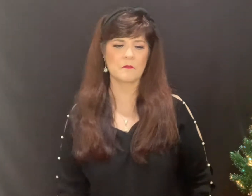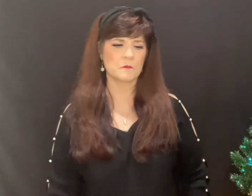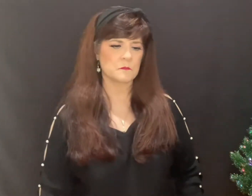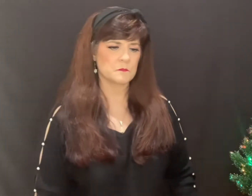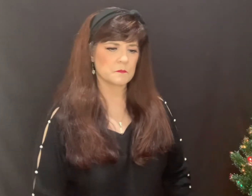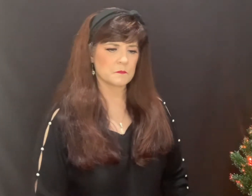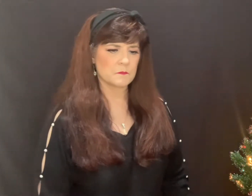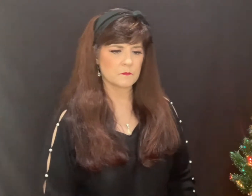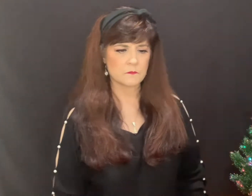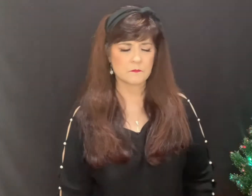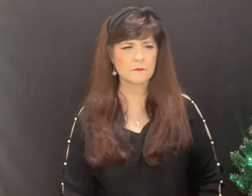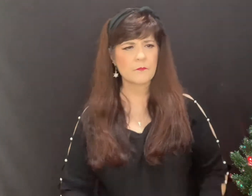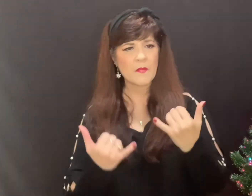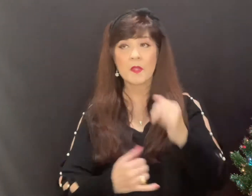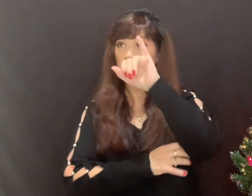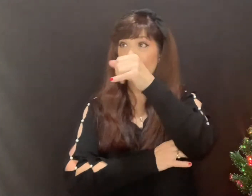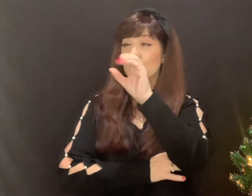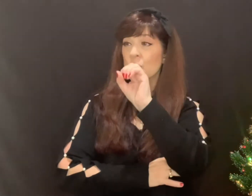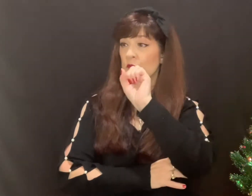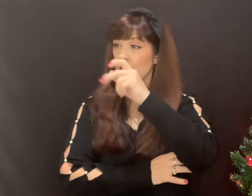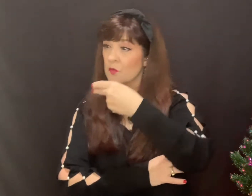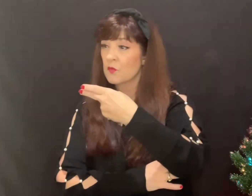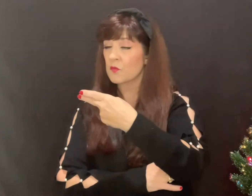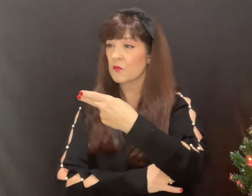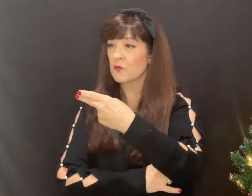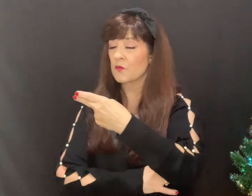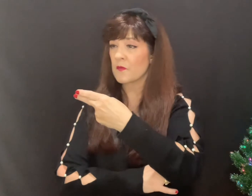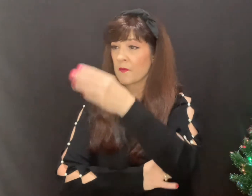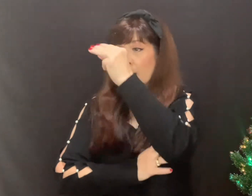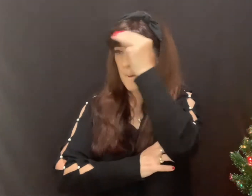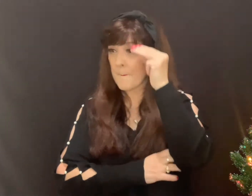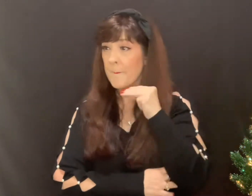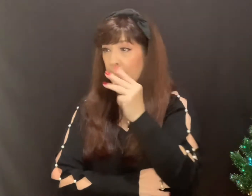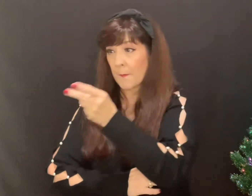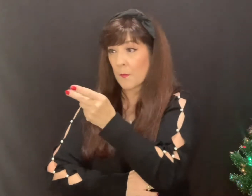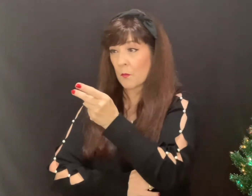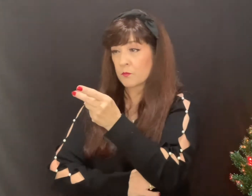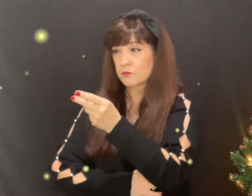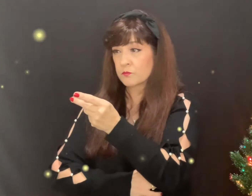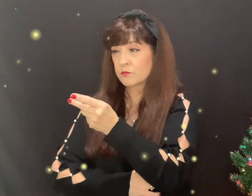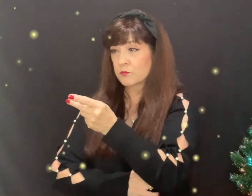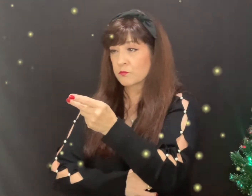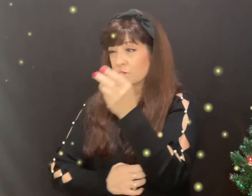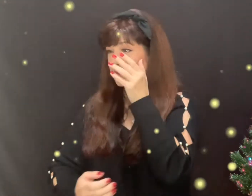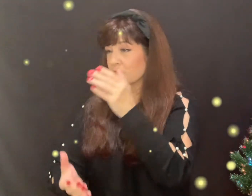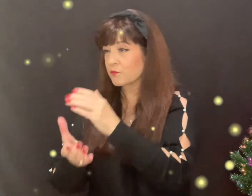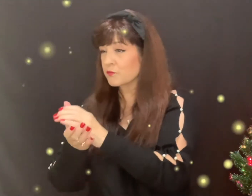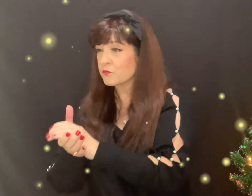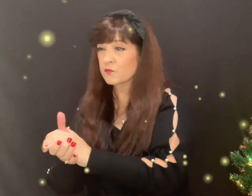Now Joseph and his wife Mary come to Bethlehem